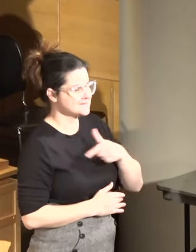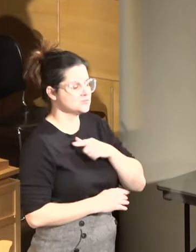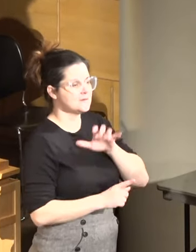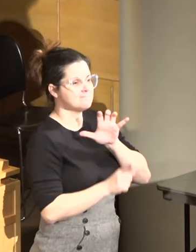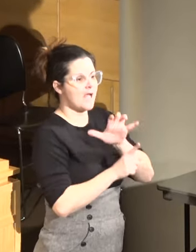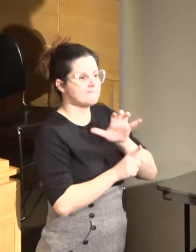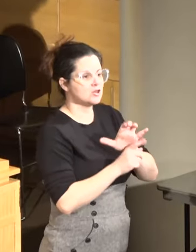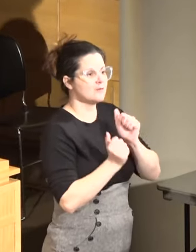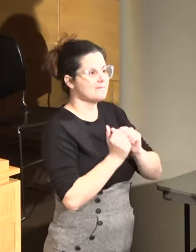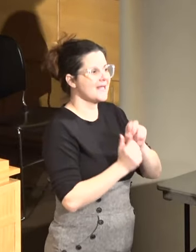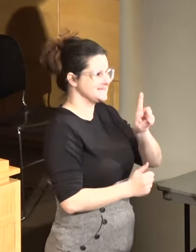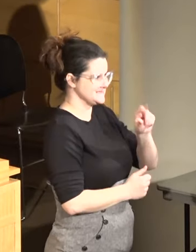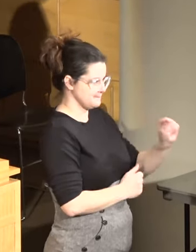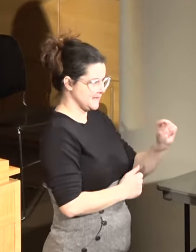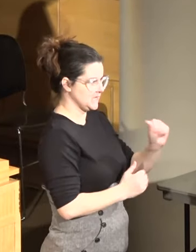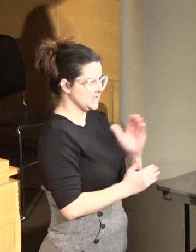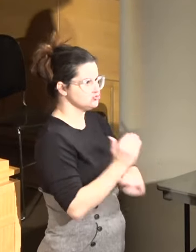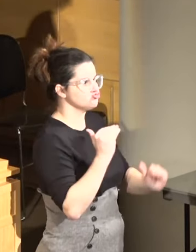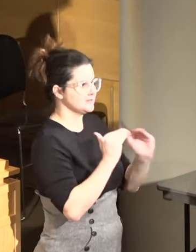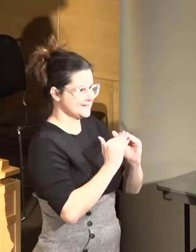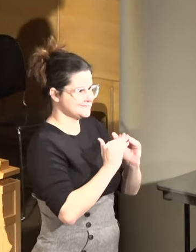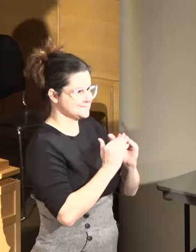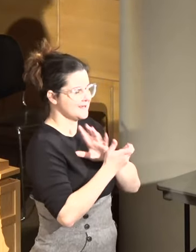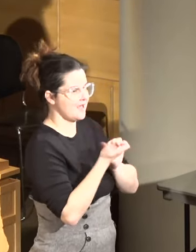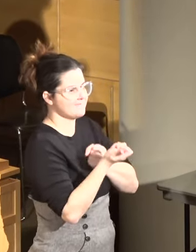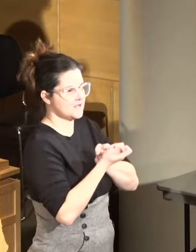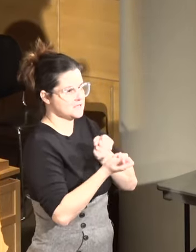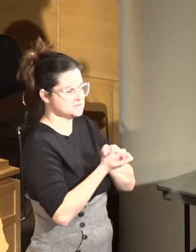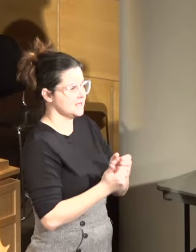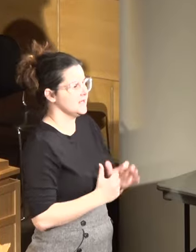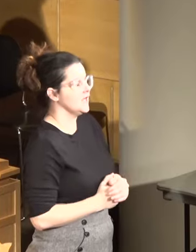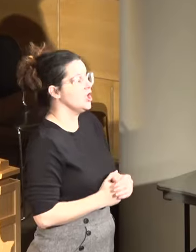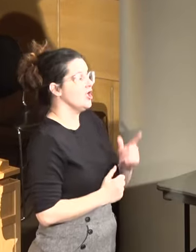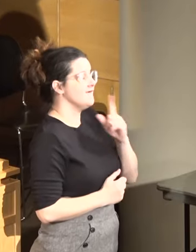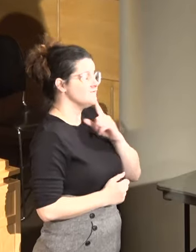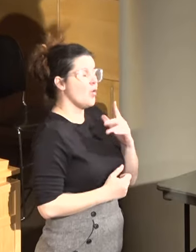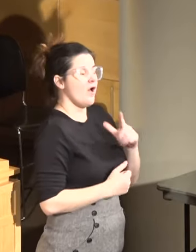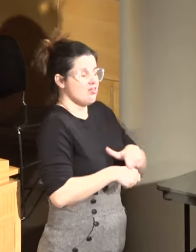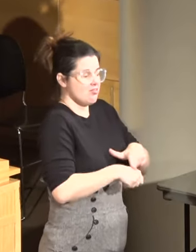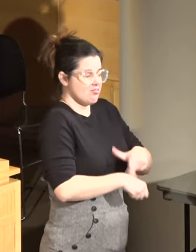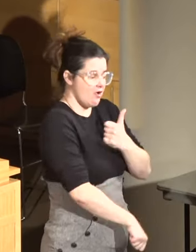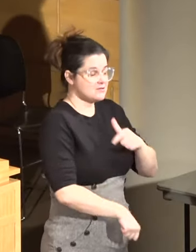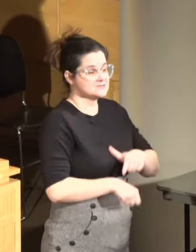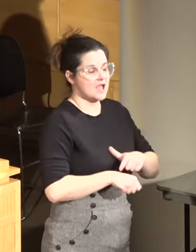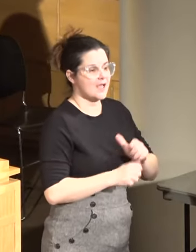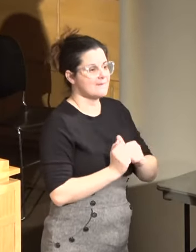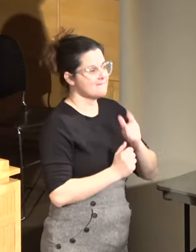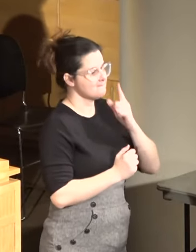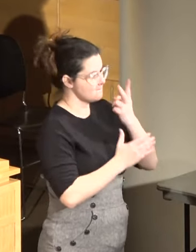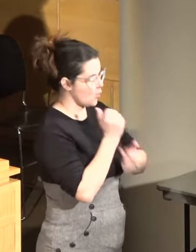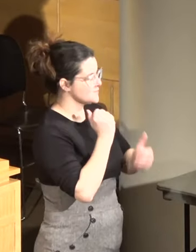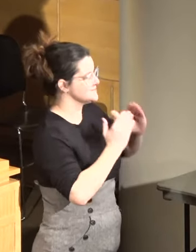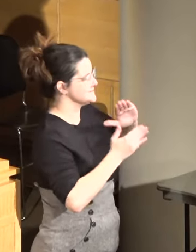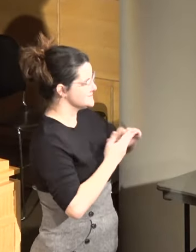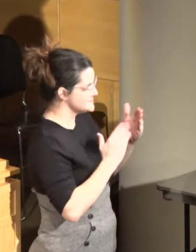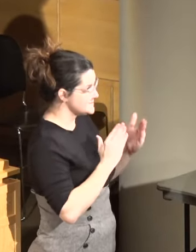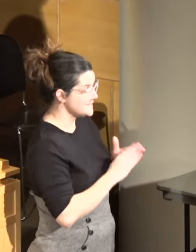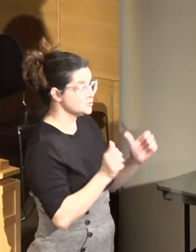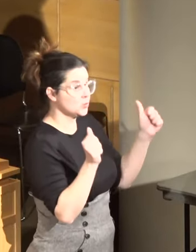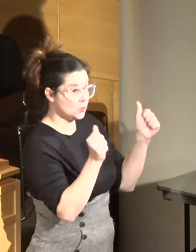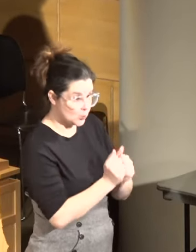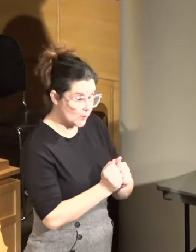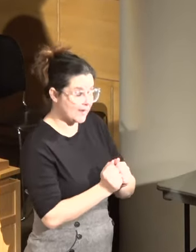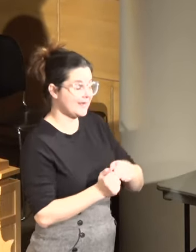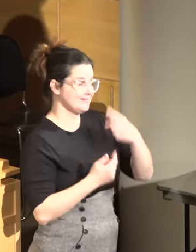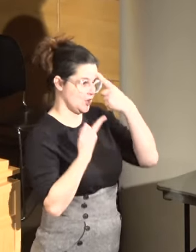by disability justice advocates for too long, both in cities with consent